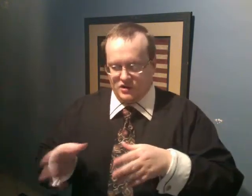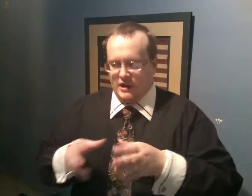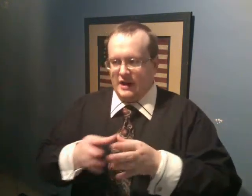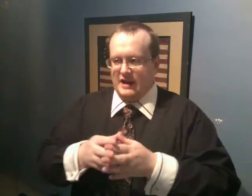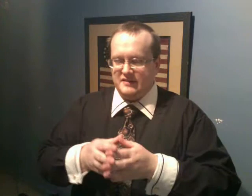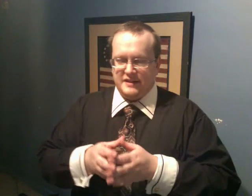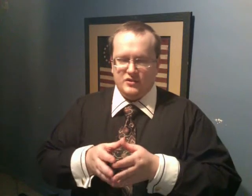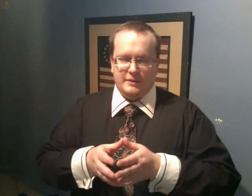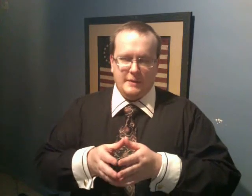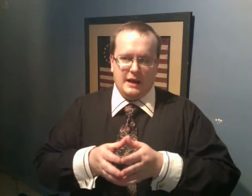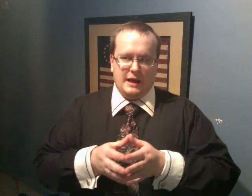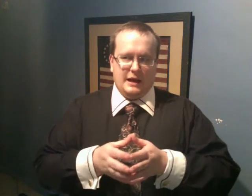etc.